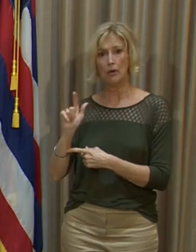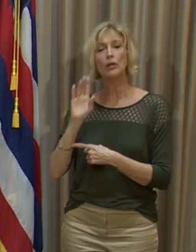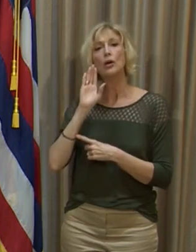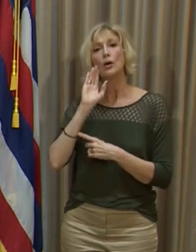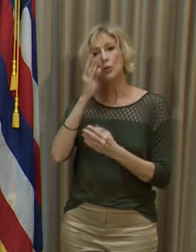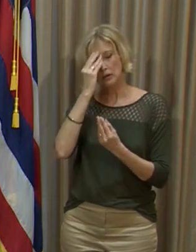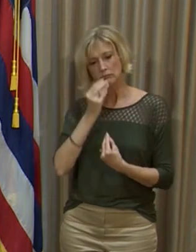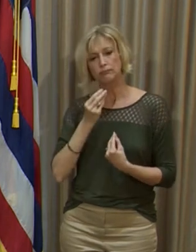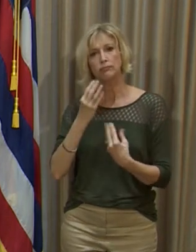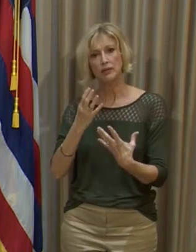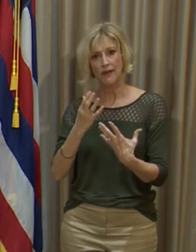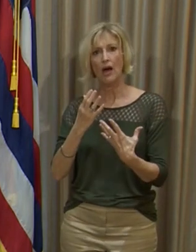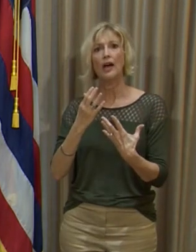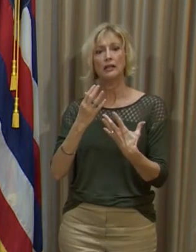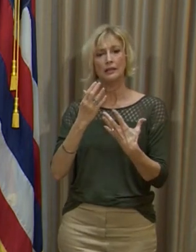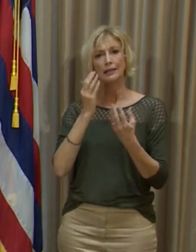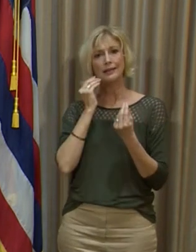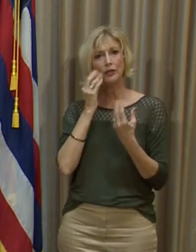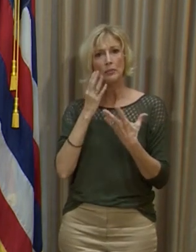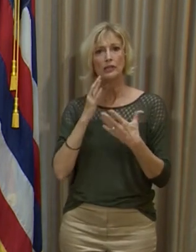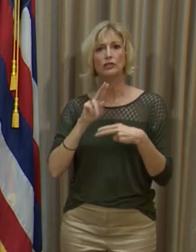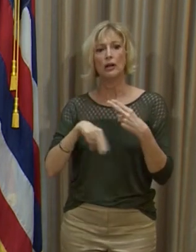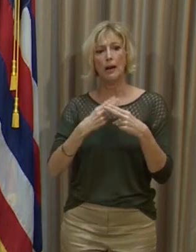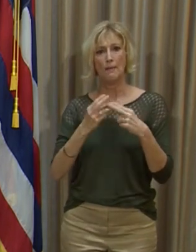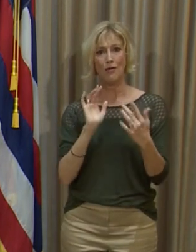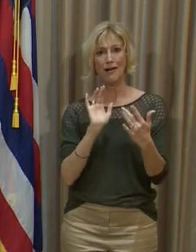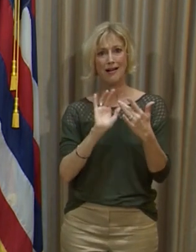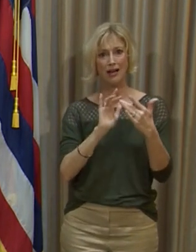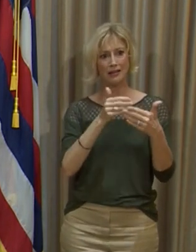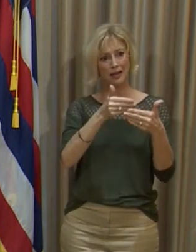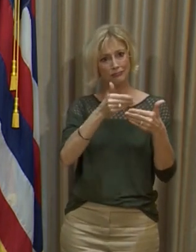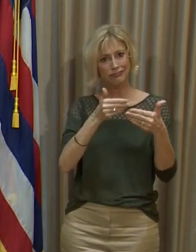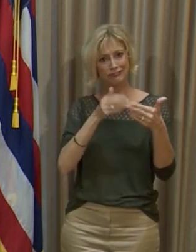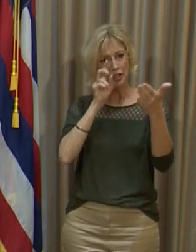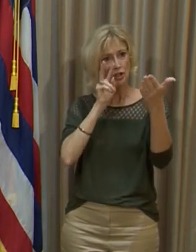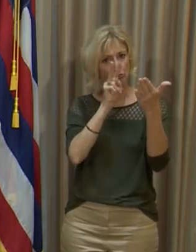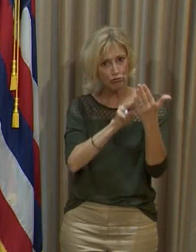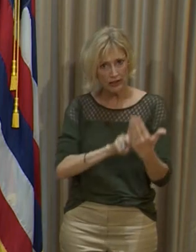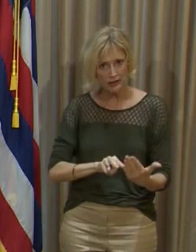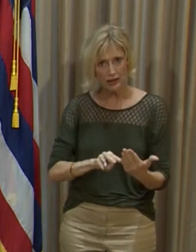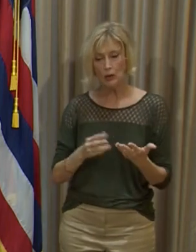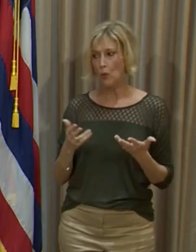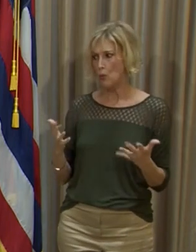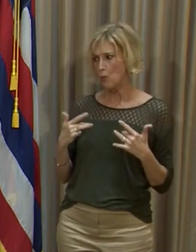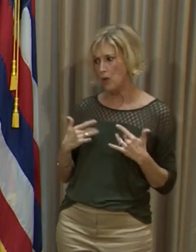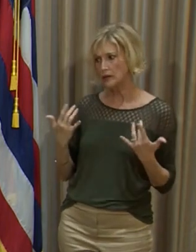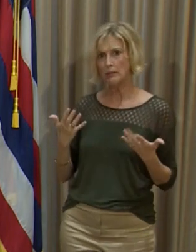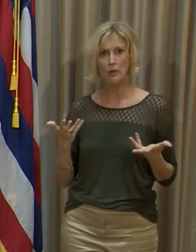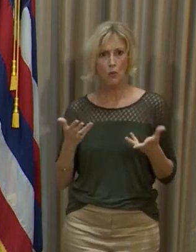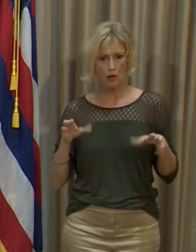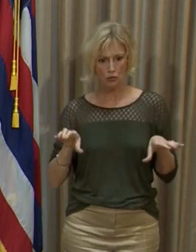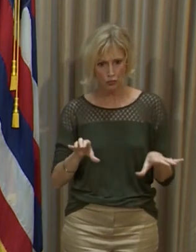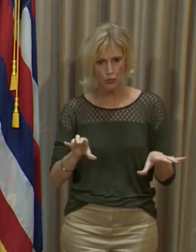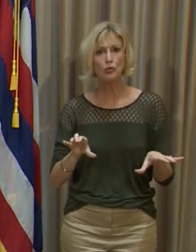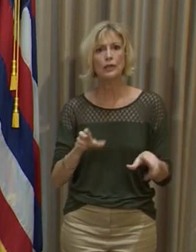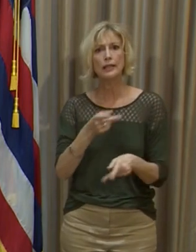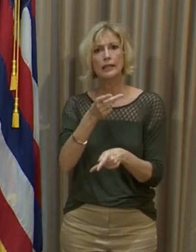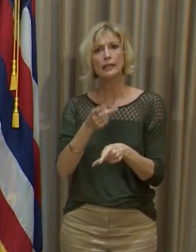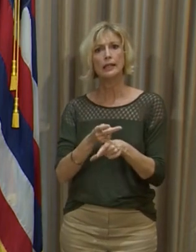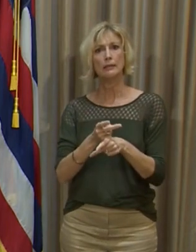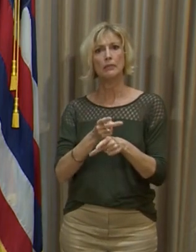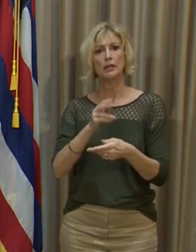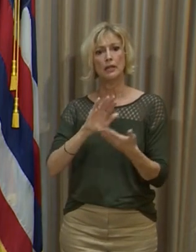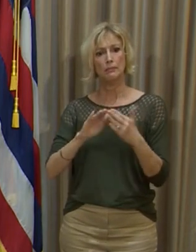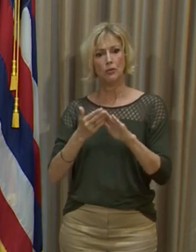state's contact tracing activities and what we do and what we are doing to continue to keep our community